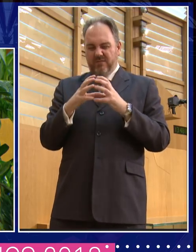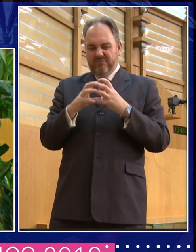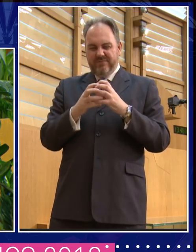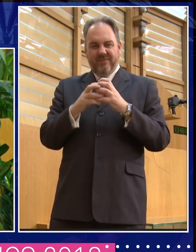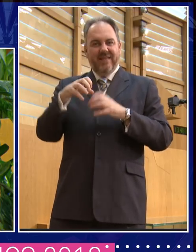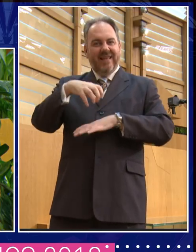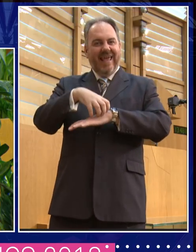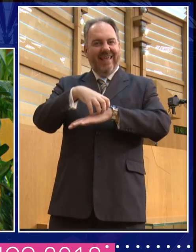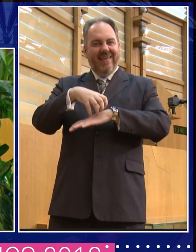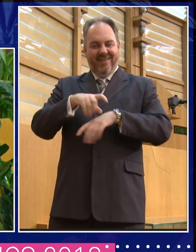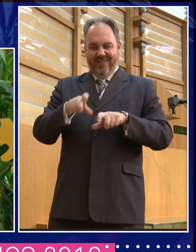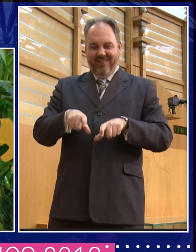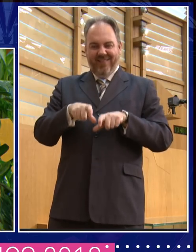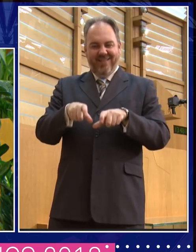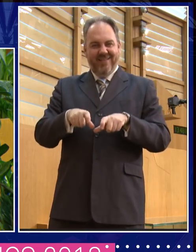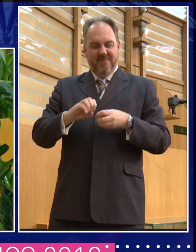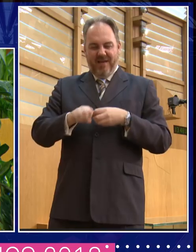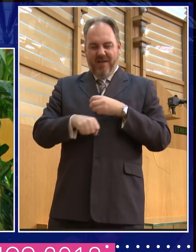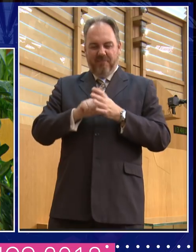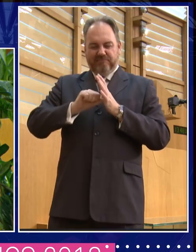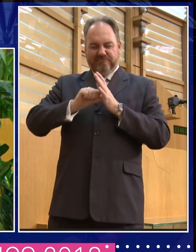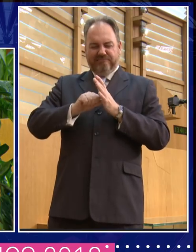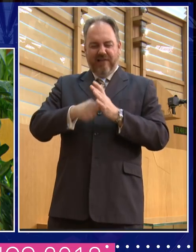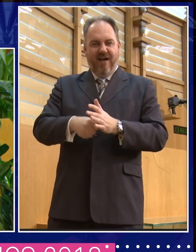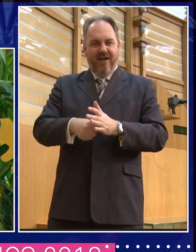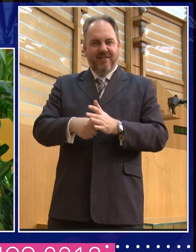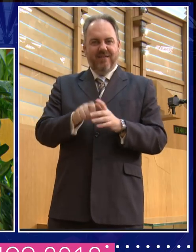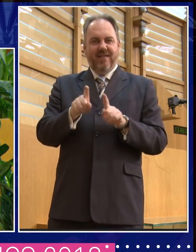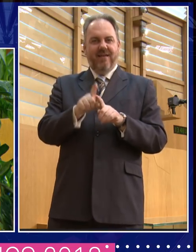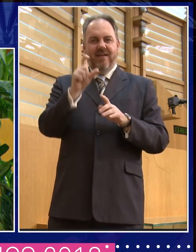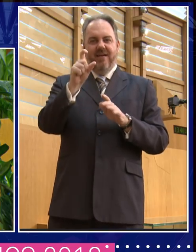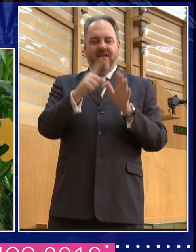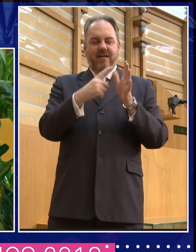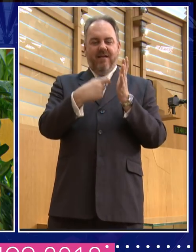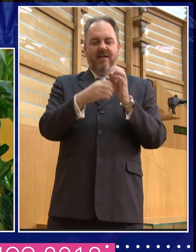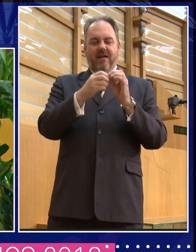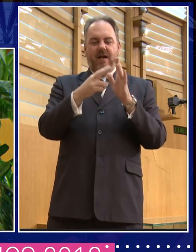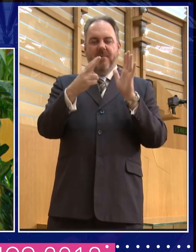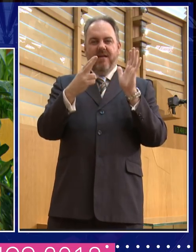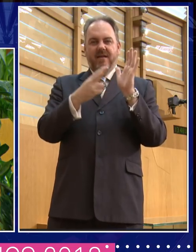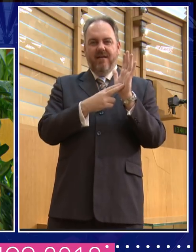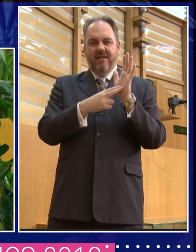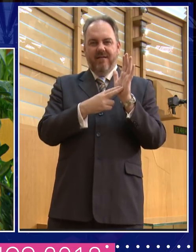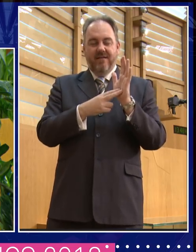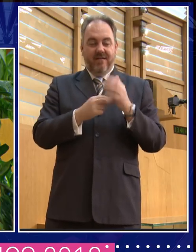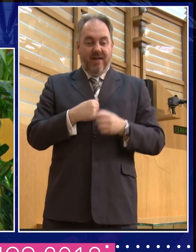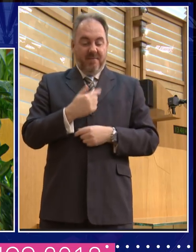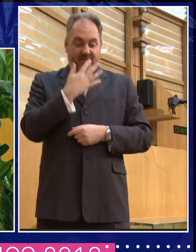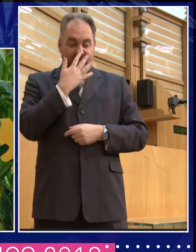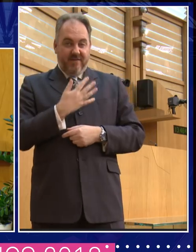cake, right? And that, I think, you know, there's not many five-year-olds that wouldn't find the idea of 5,000, 4,000